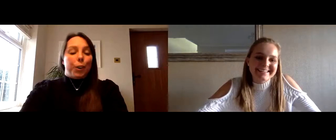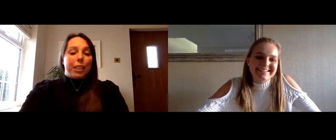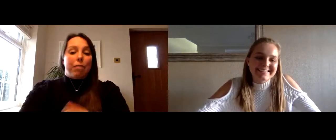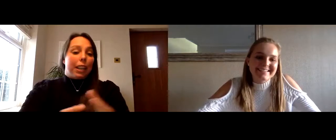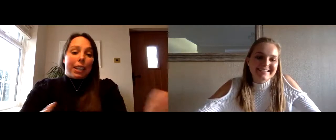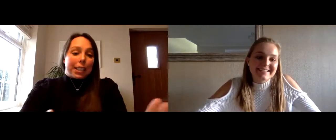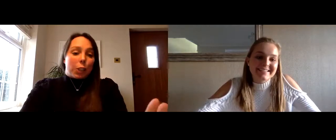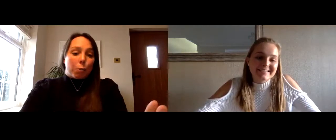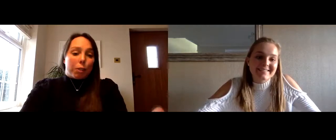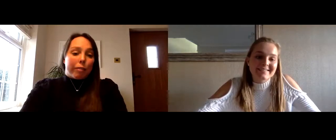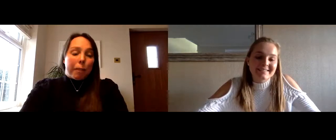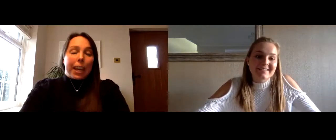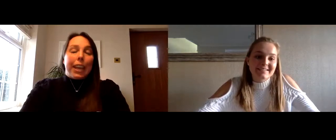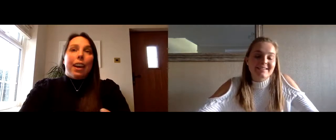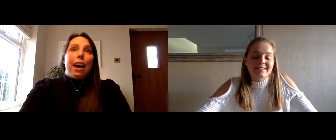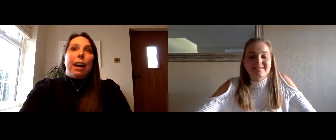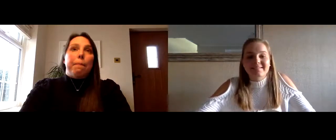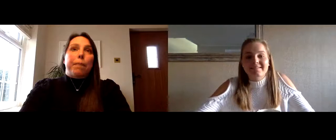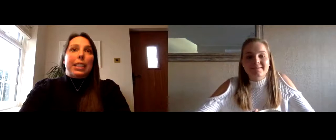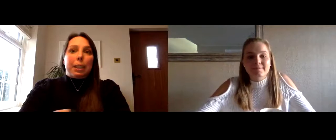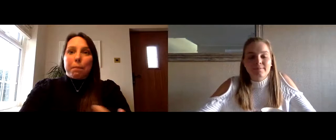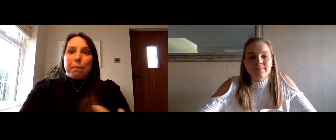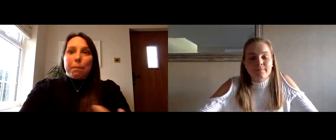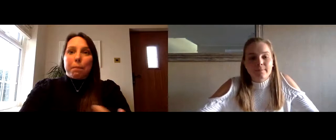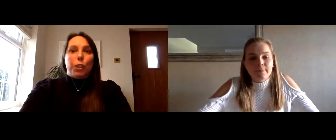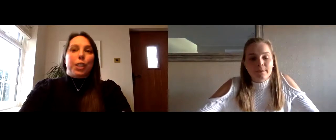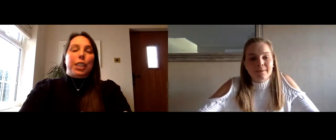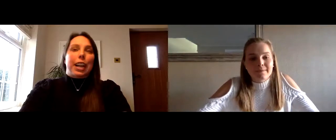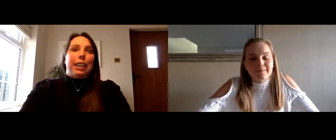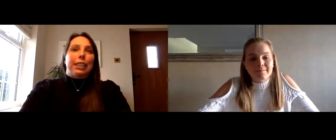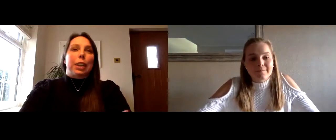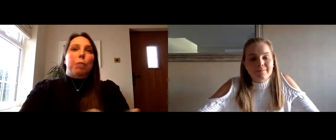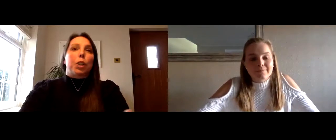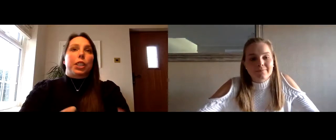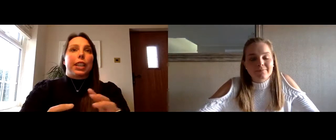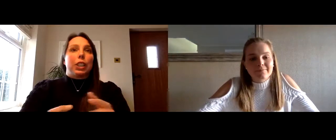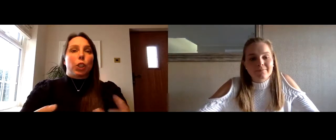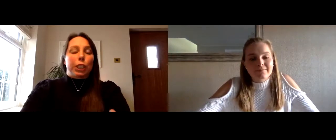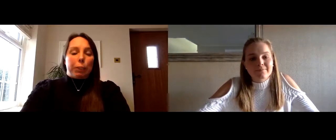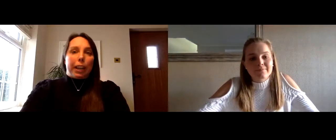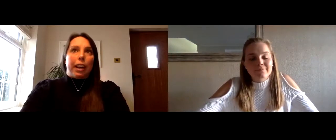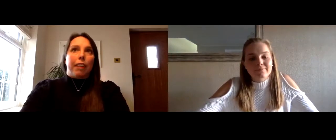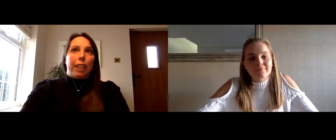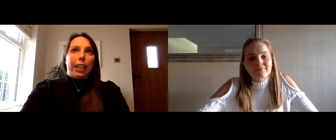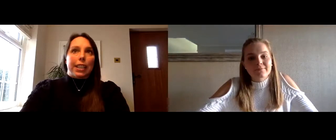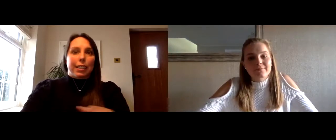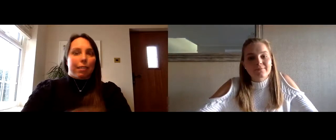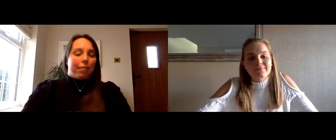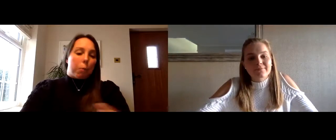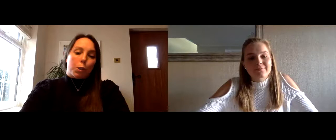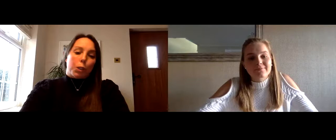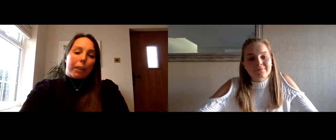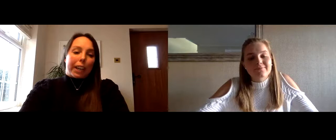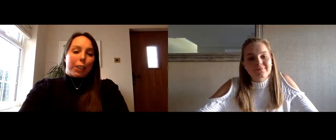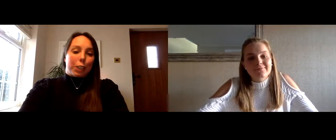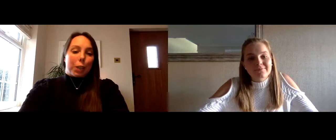that course i realized that just wasn't for me um i did a massage course and as much as i enjoy doing it i realized that